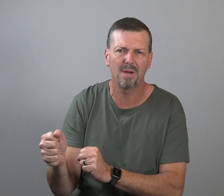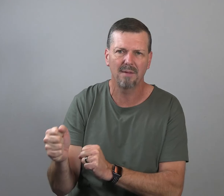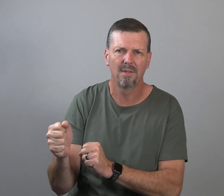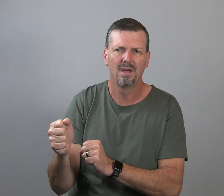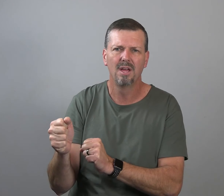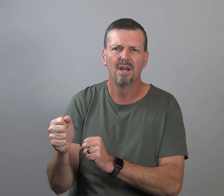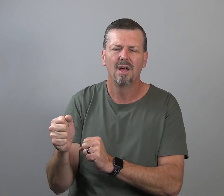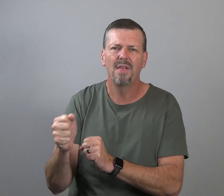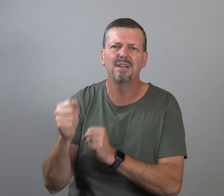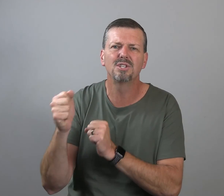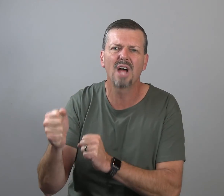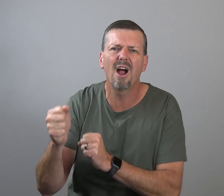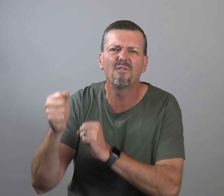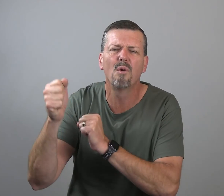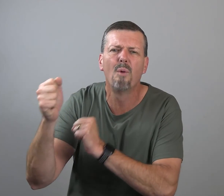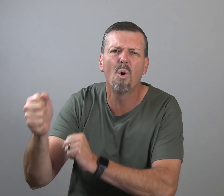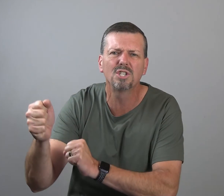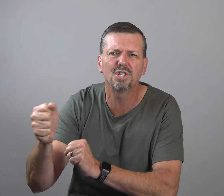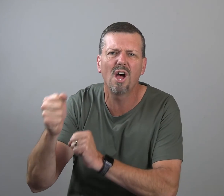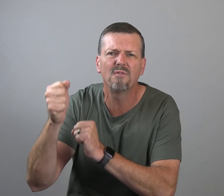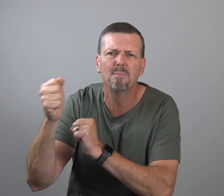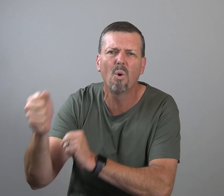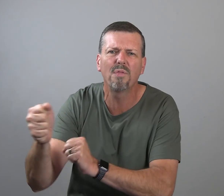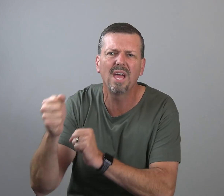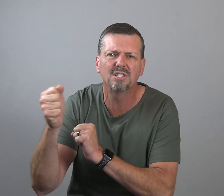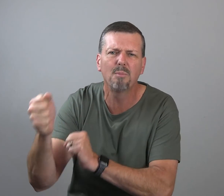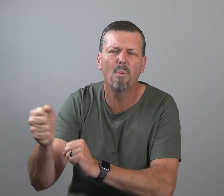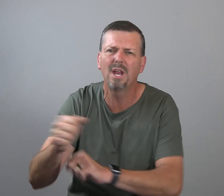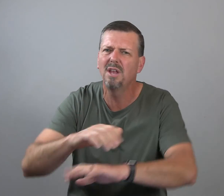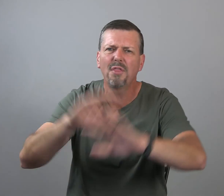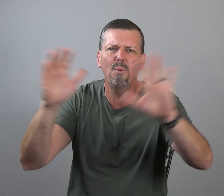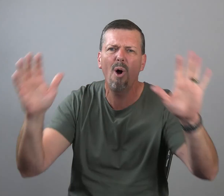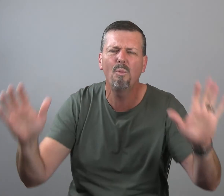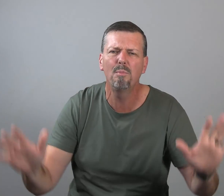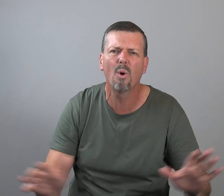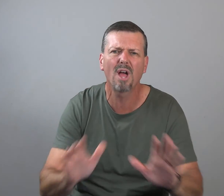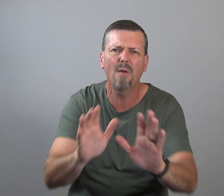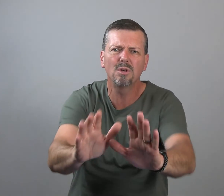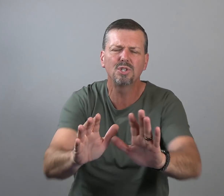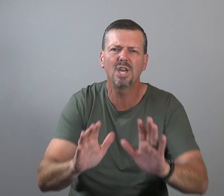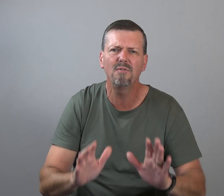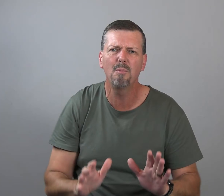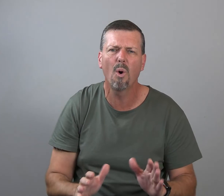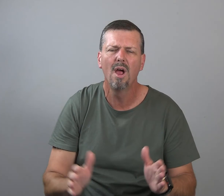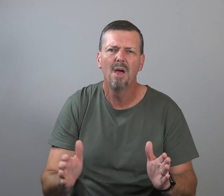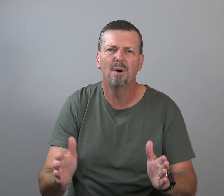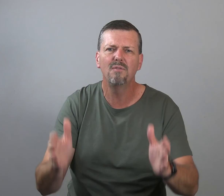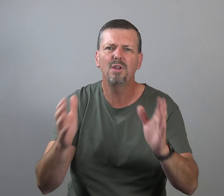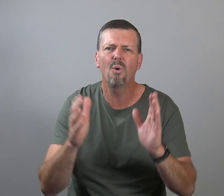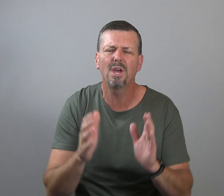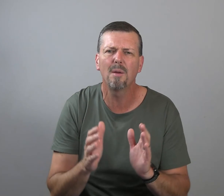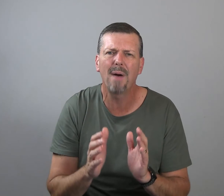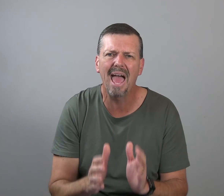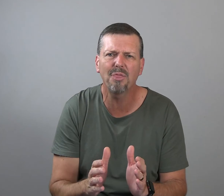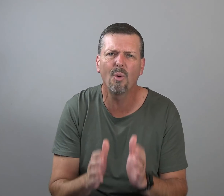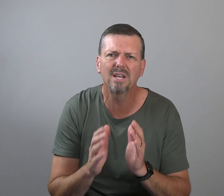enemy. That desire for more stuff and more things and more money. Nothing wrong with more. God wants to give you more. But if you don't get a pathway